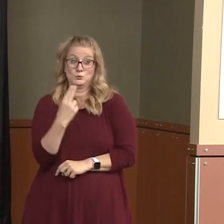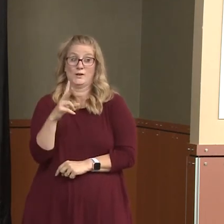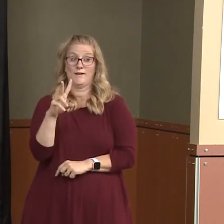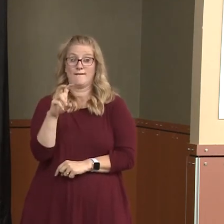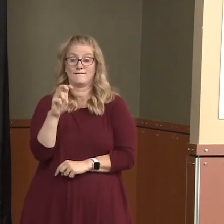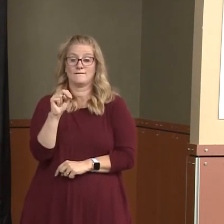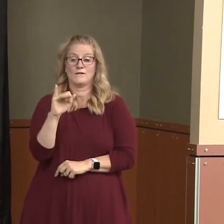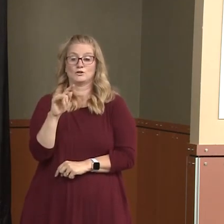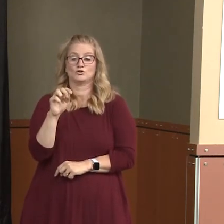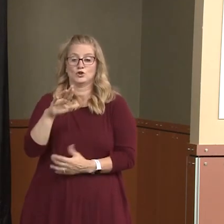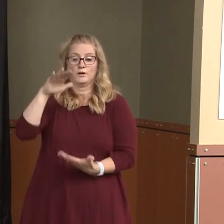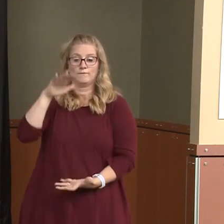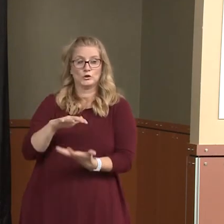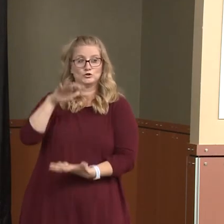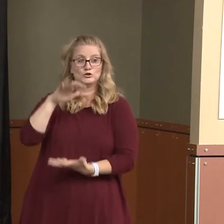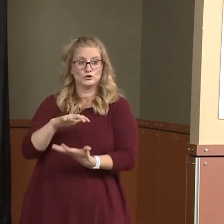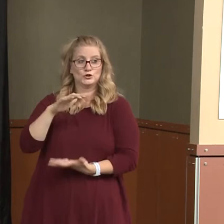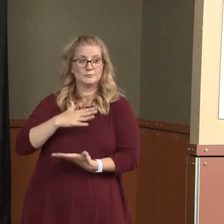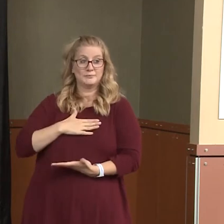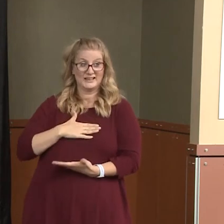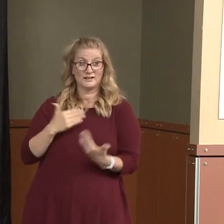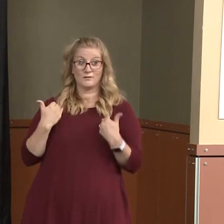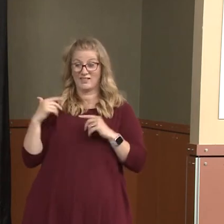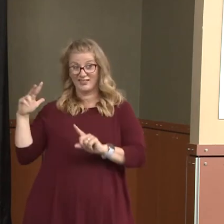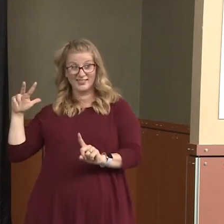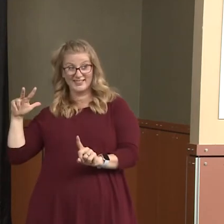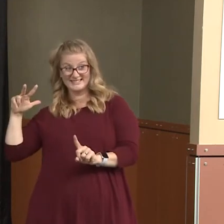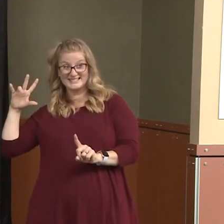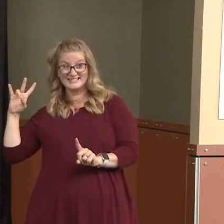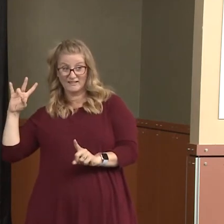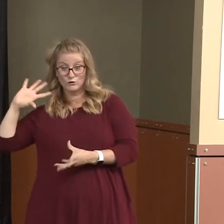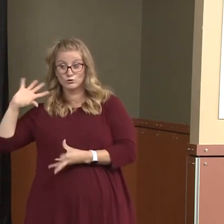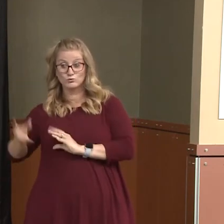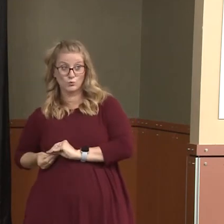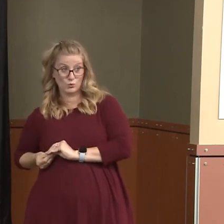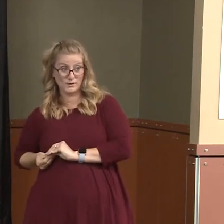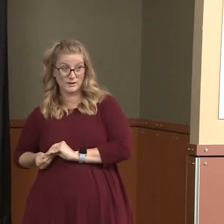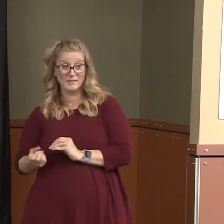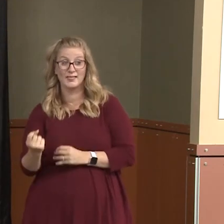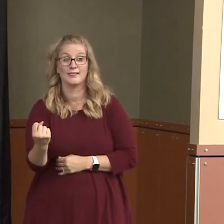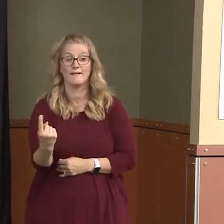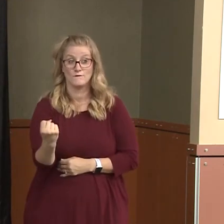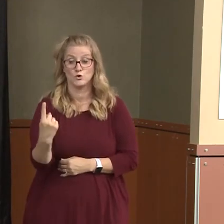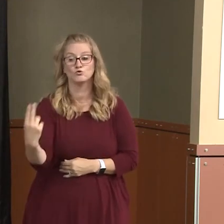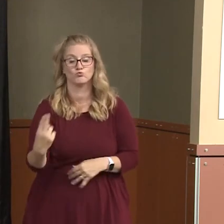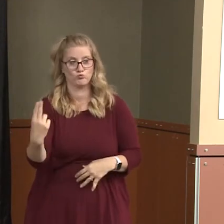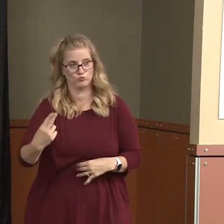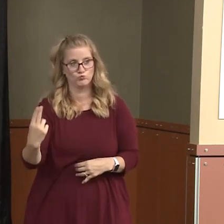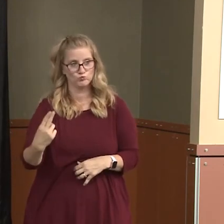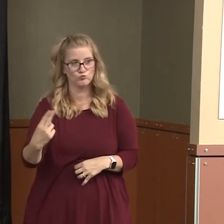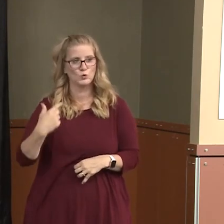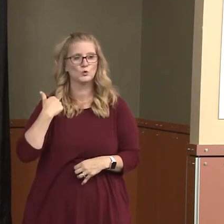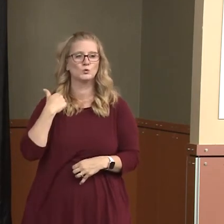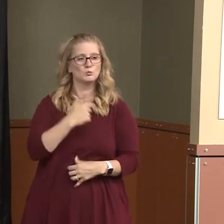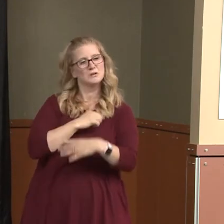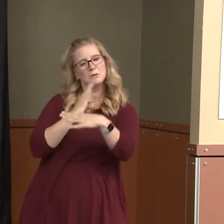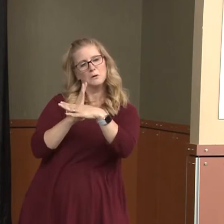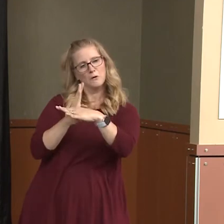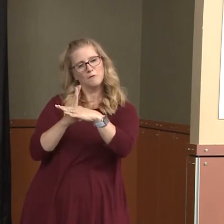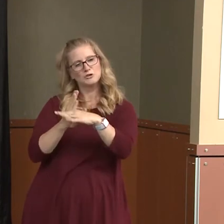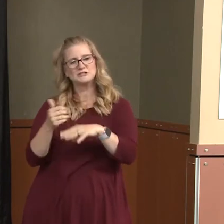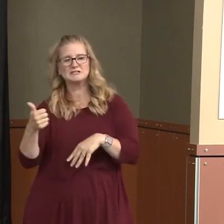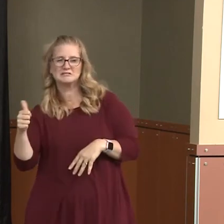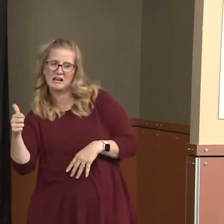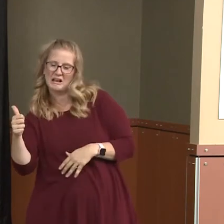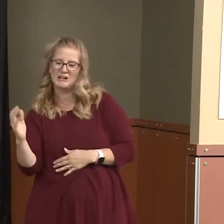vents. We've not really exceeded around that range, the 10, 11, 12, 15-ish at the most. And